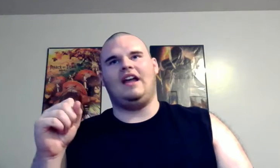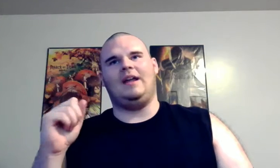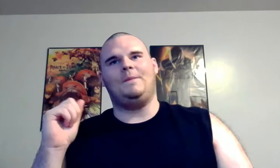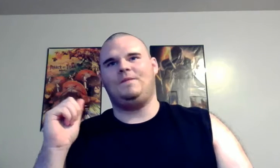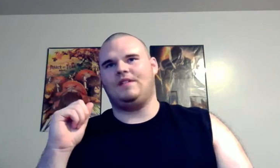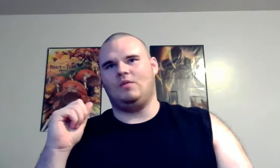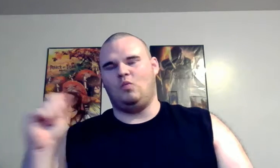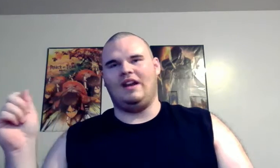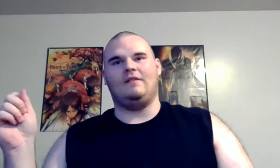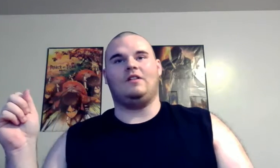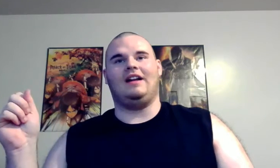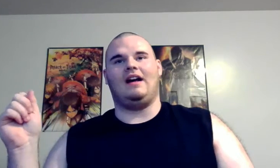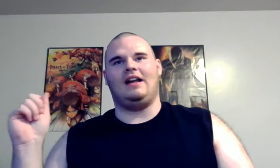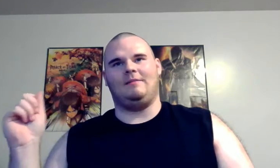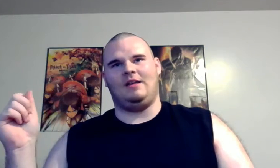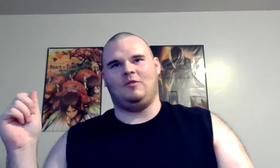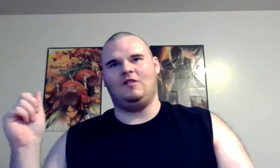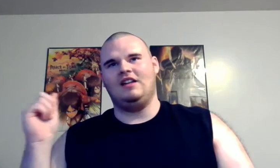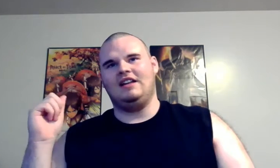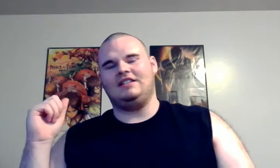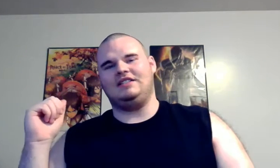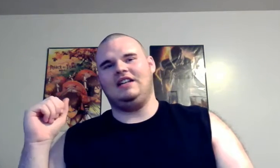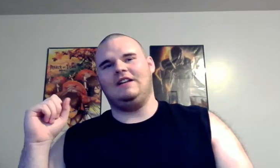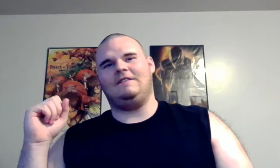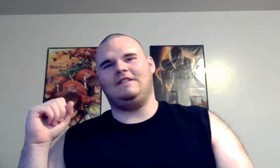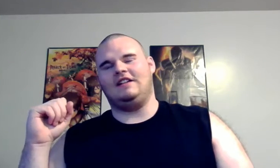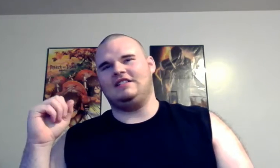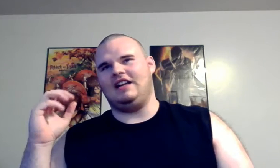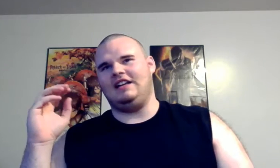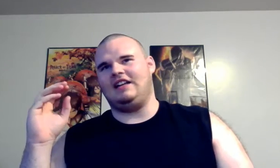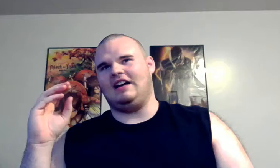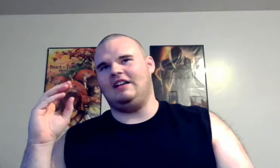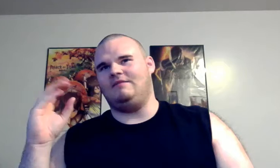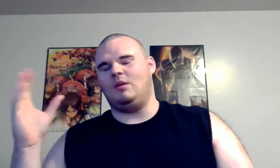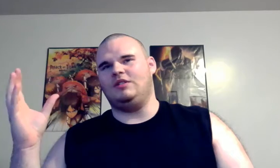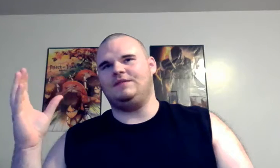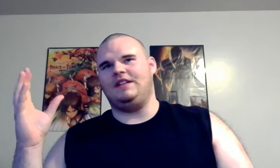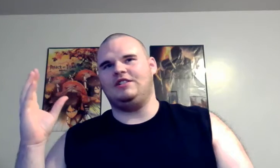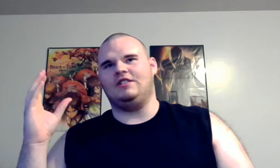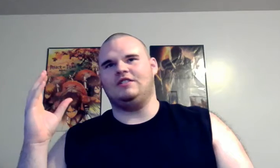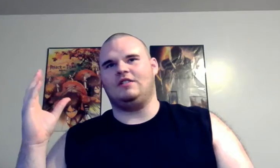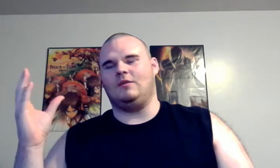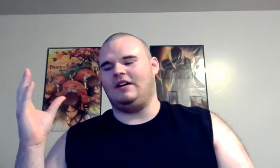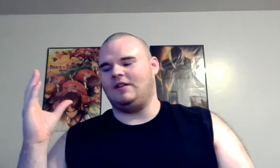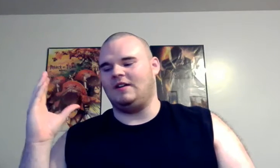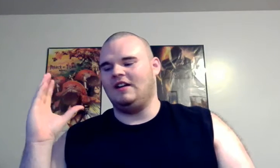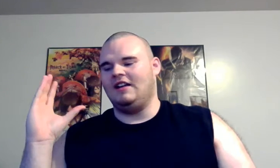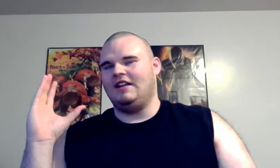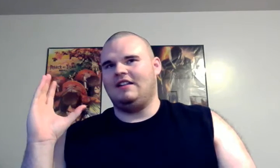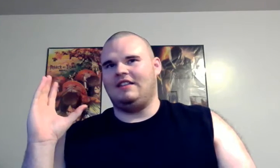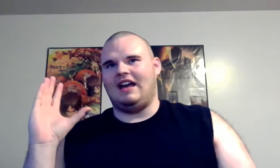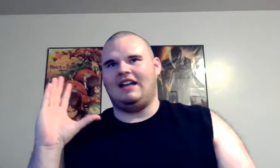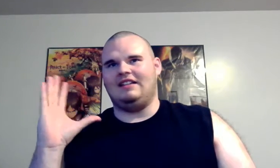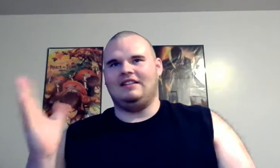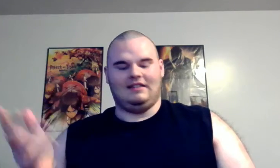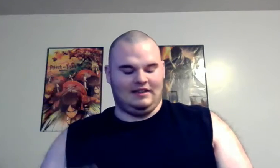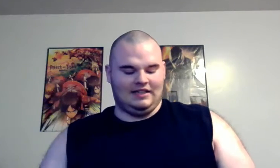whenever i am able to see if there's any kind of bonus features or whatever that this